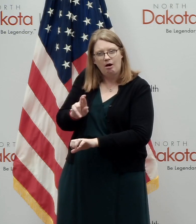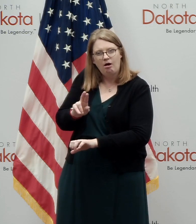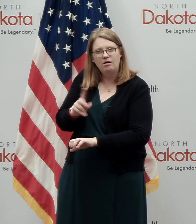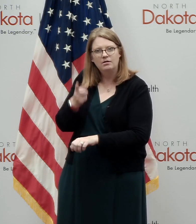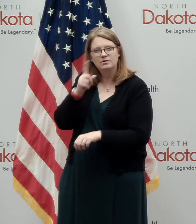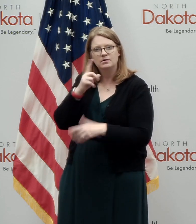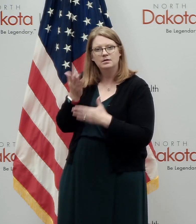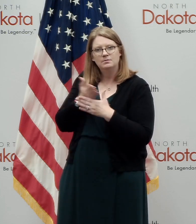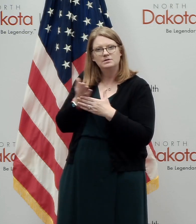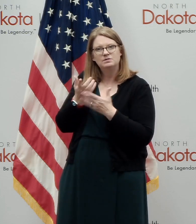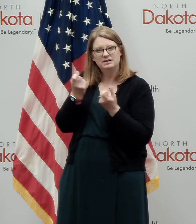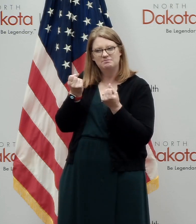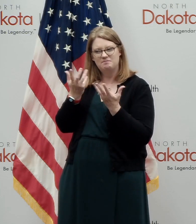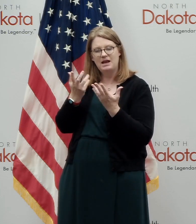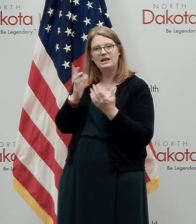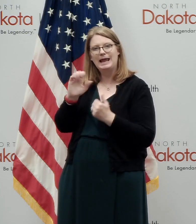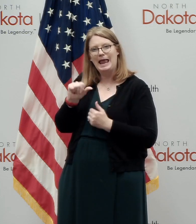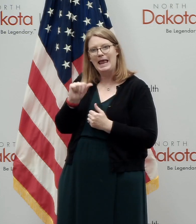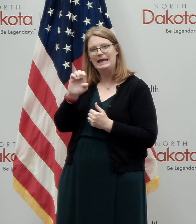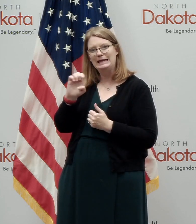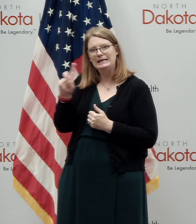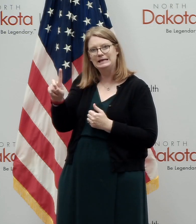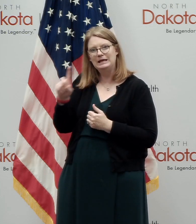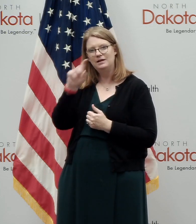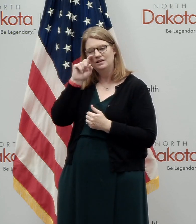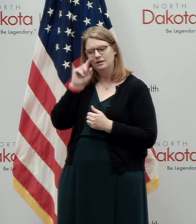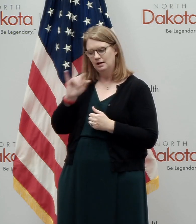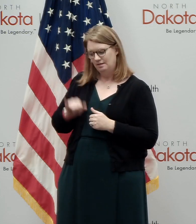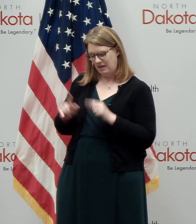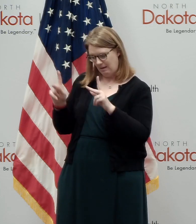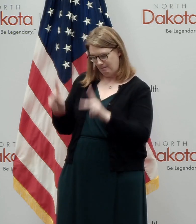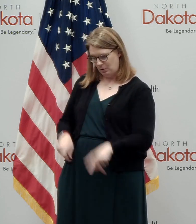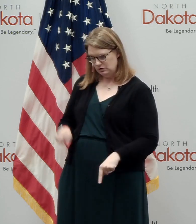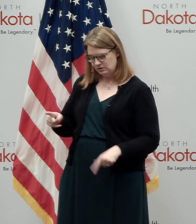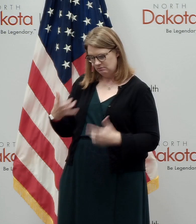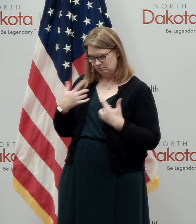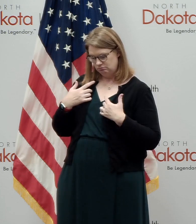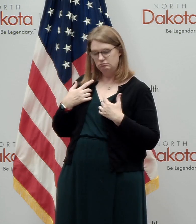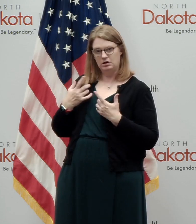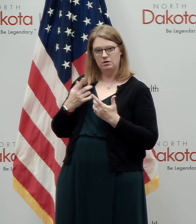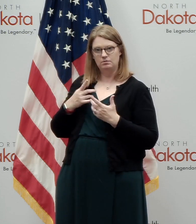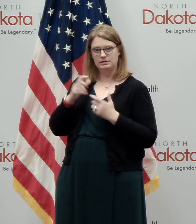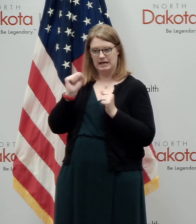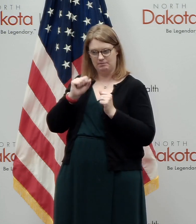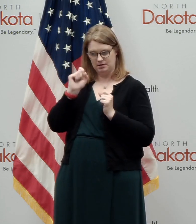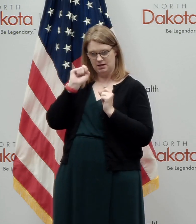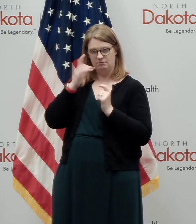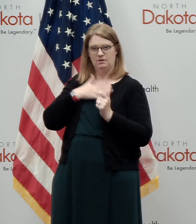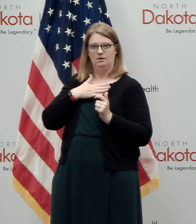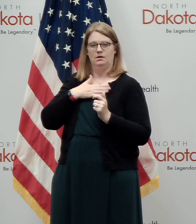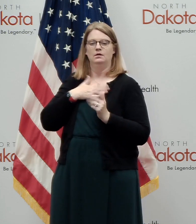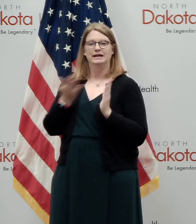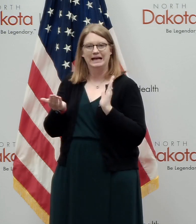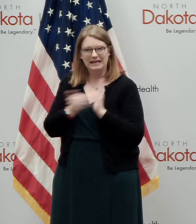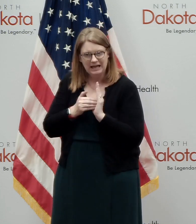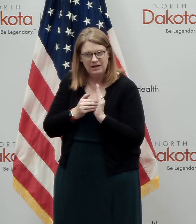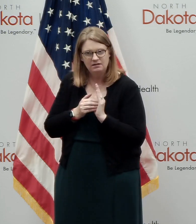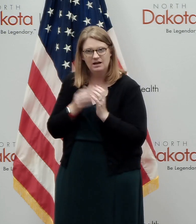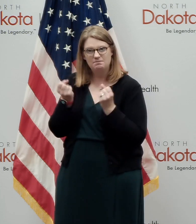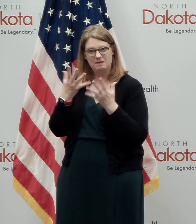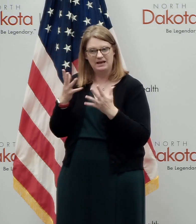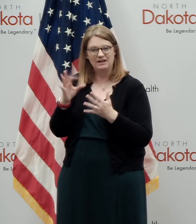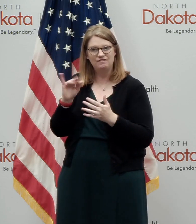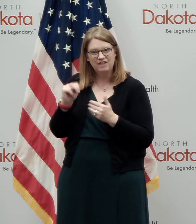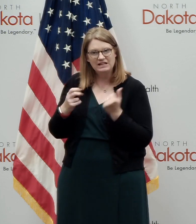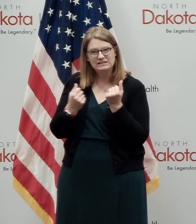multiple AED shocks. Uh, the individual was revived. Other coaches and fans assisted in emergency response.